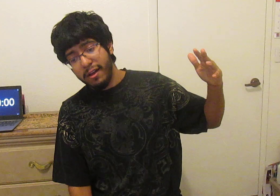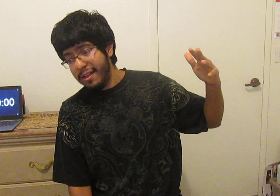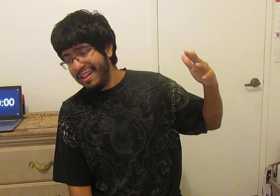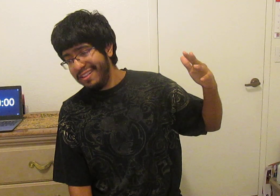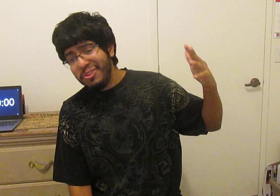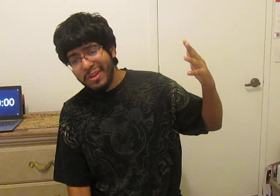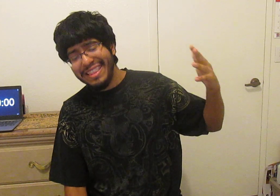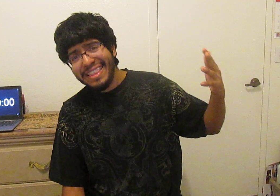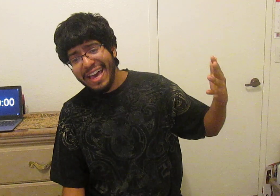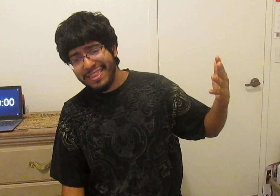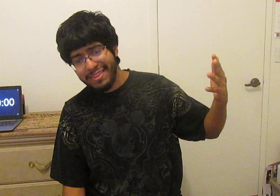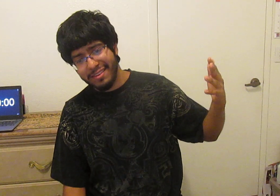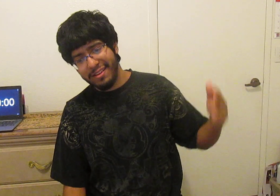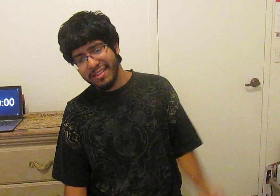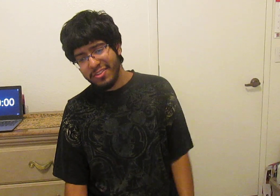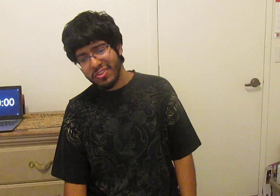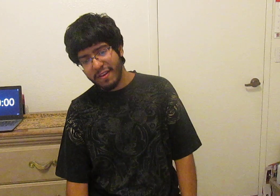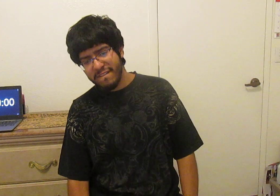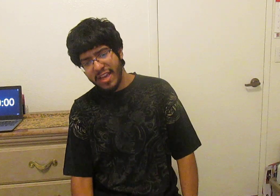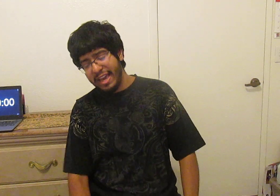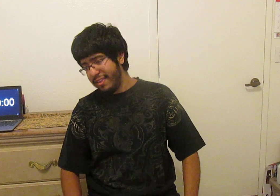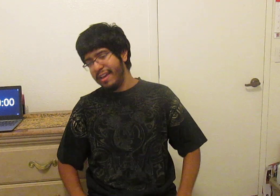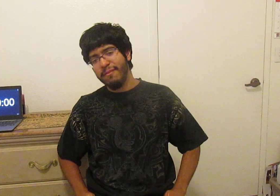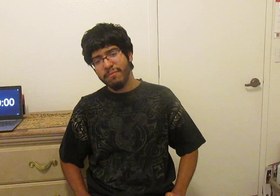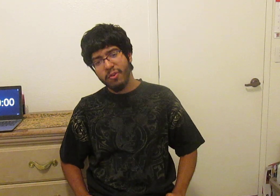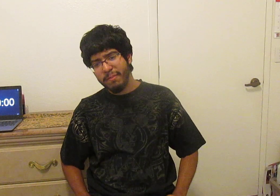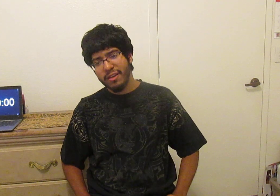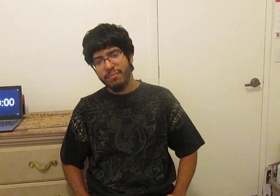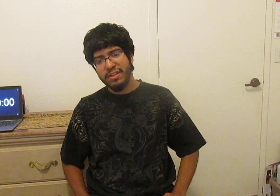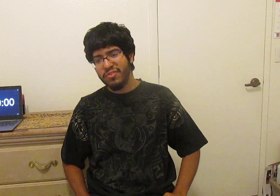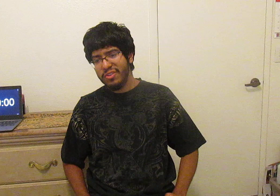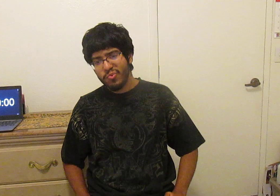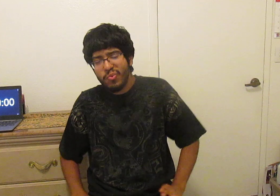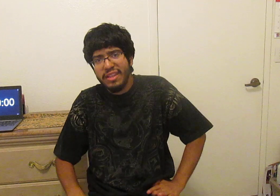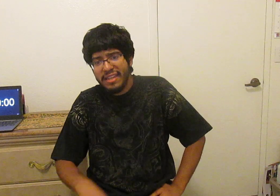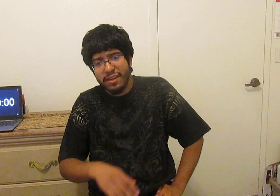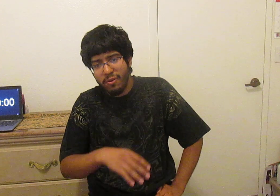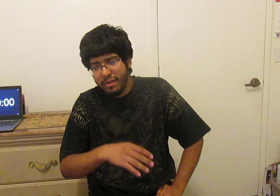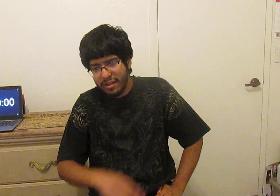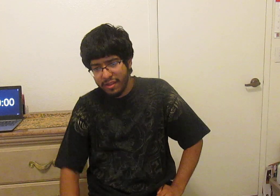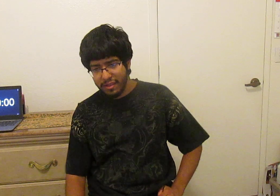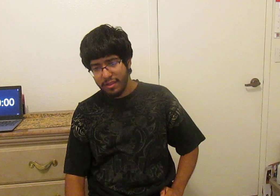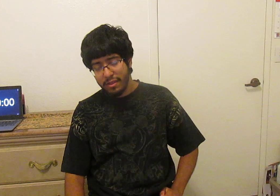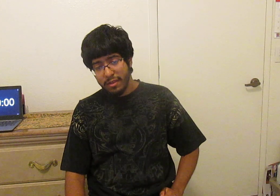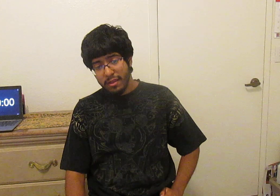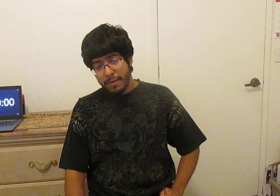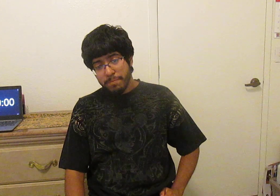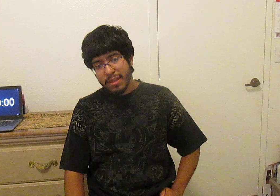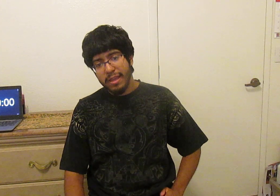doing that man that mole-based company just is really dang annoying and